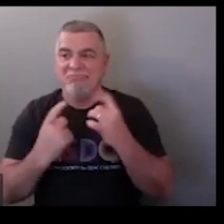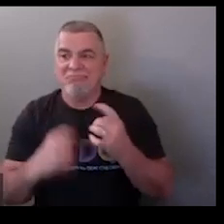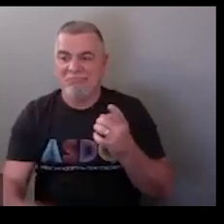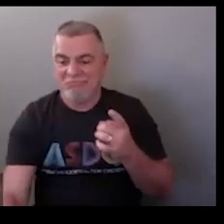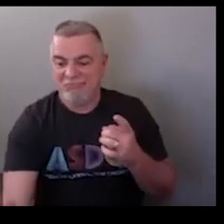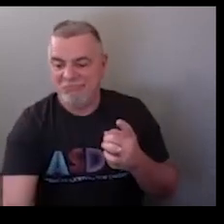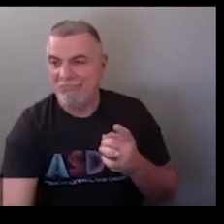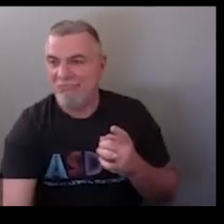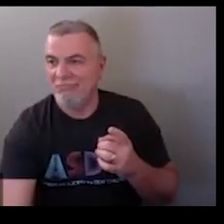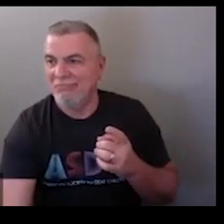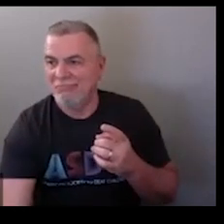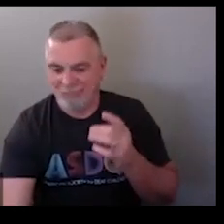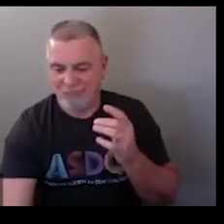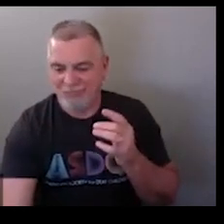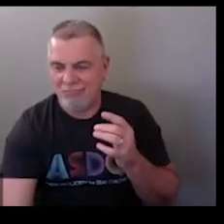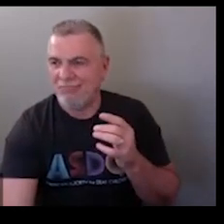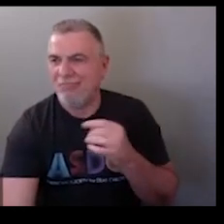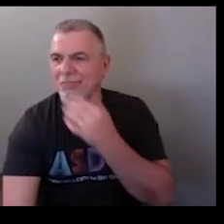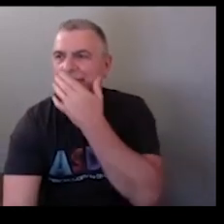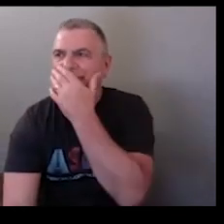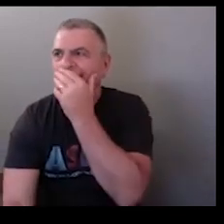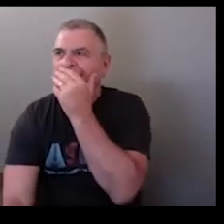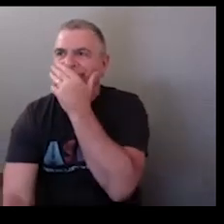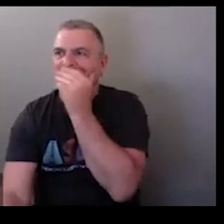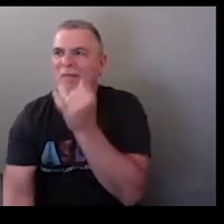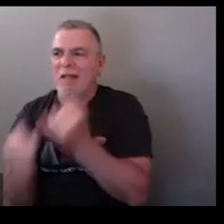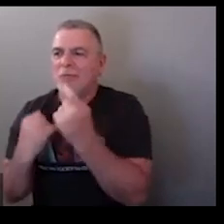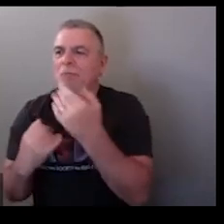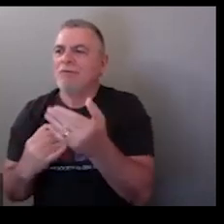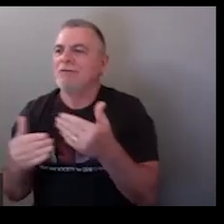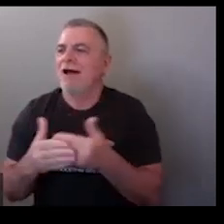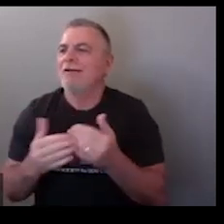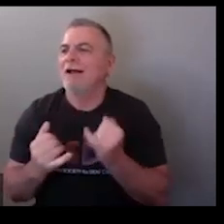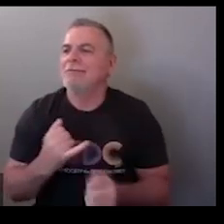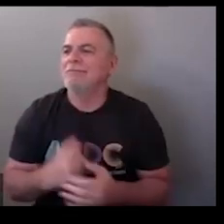okay so let me see if I have any other slides